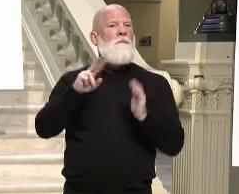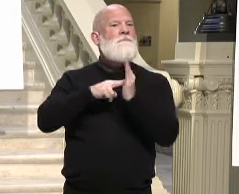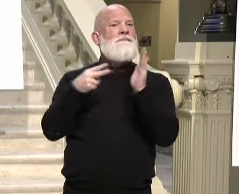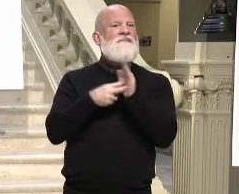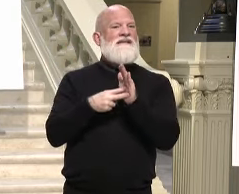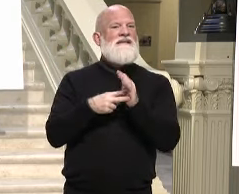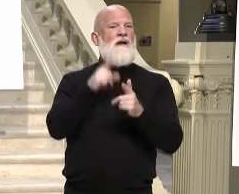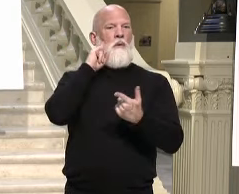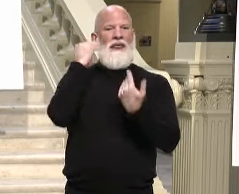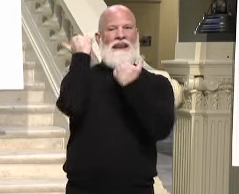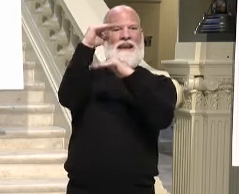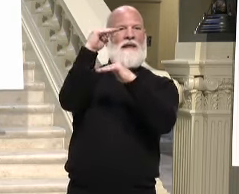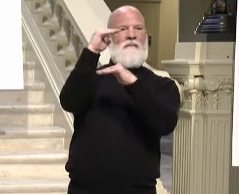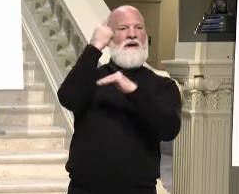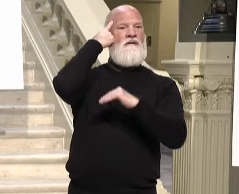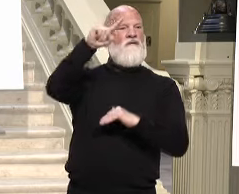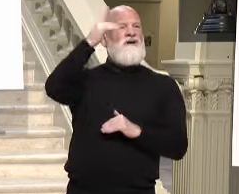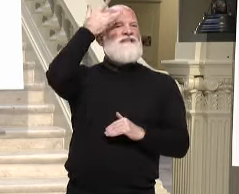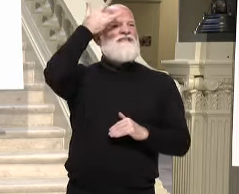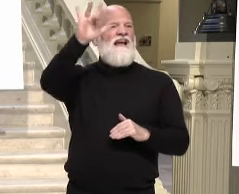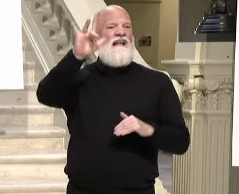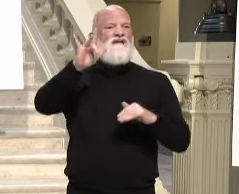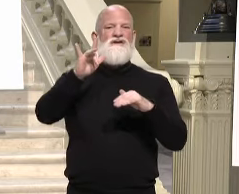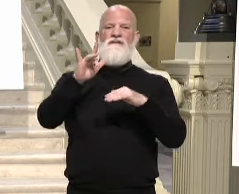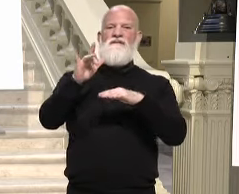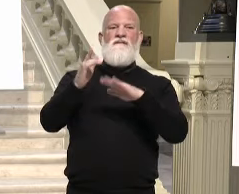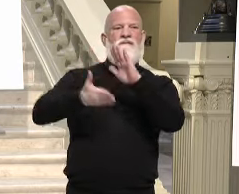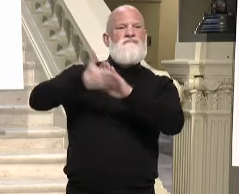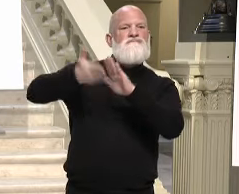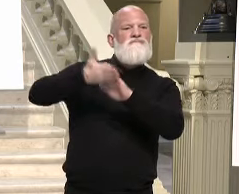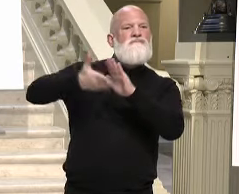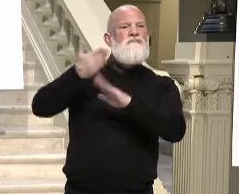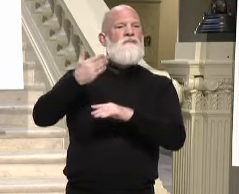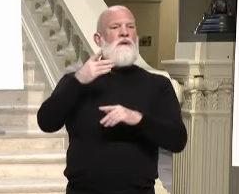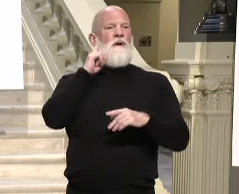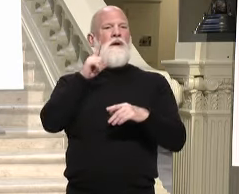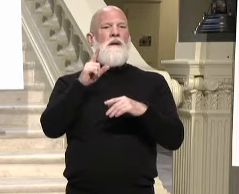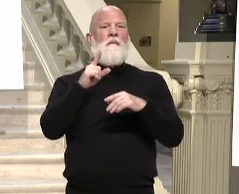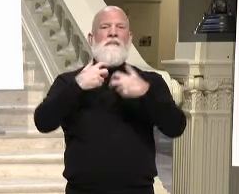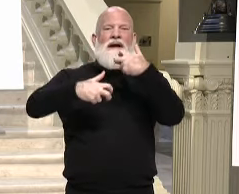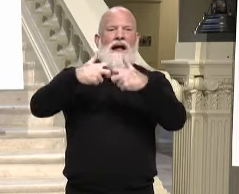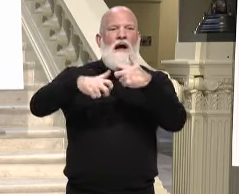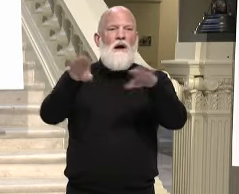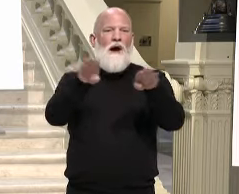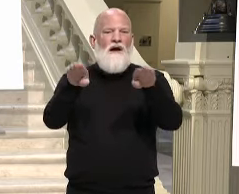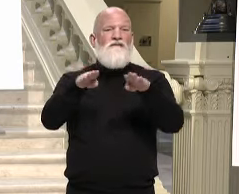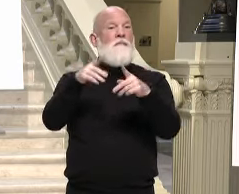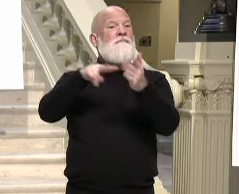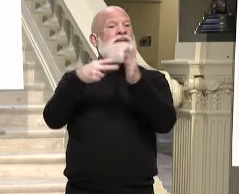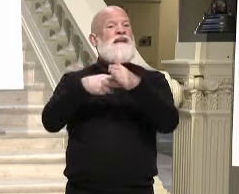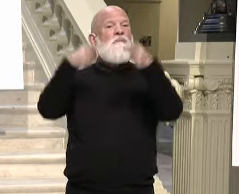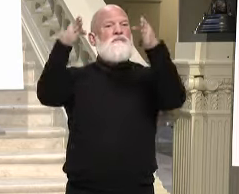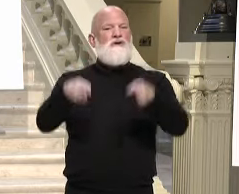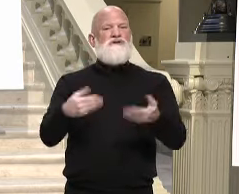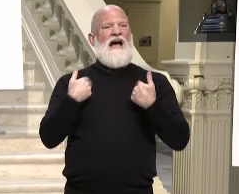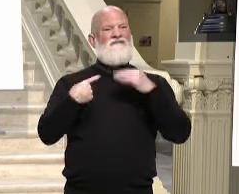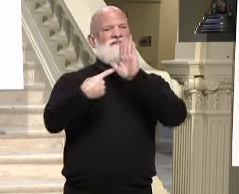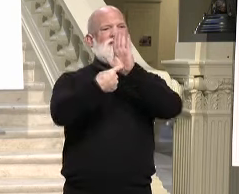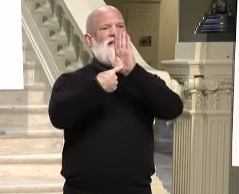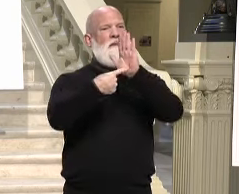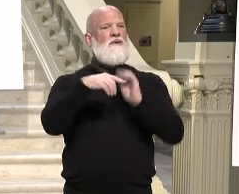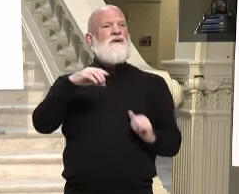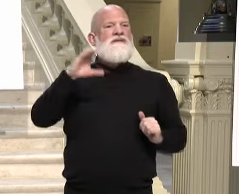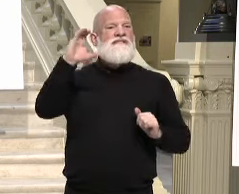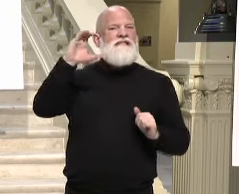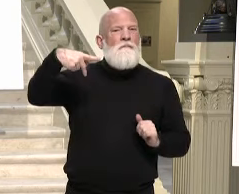or adaptive behavior. And so this would be everything from an individual with cerebral palsy or an individual, an adult